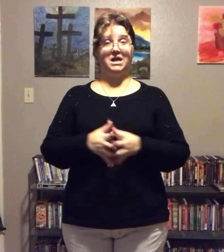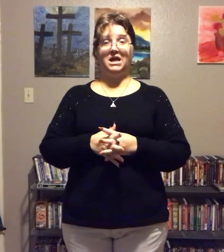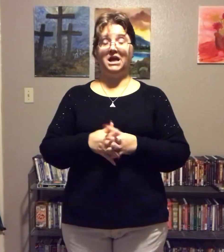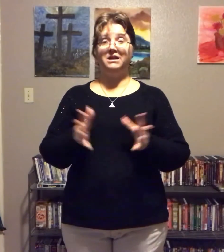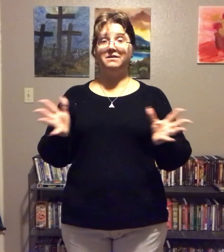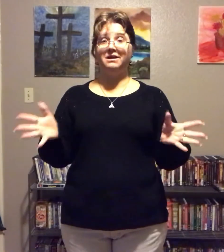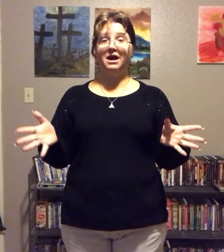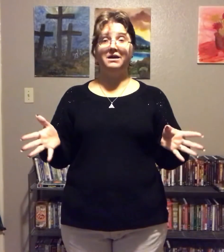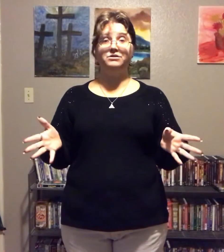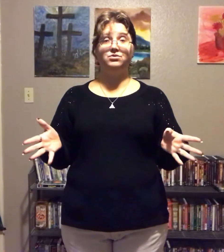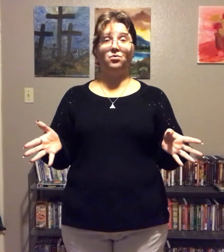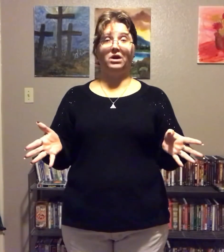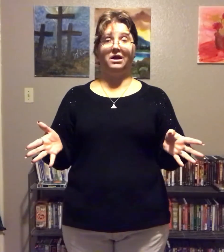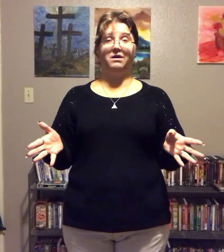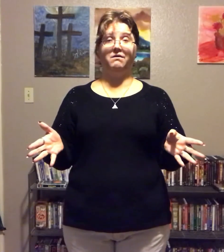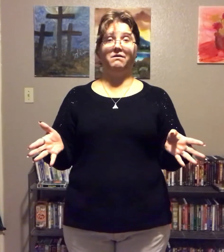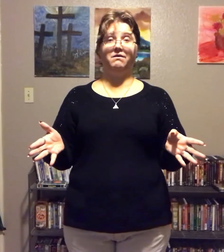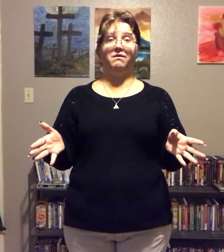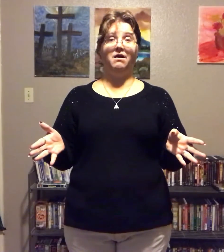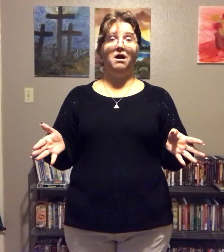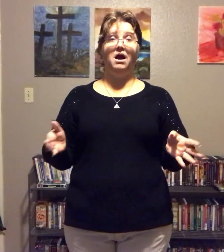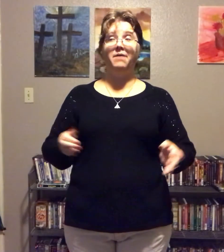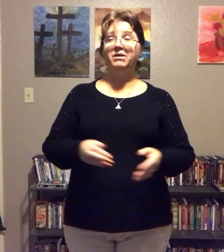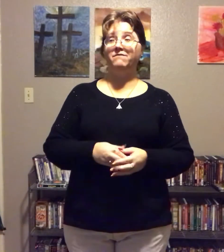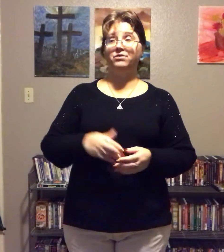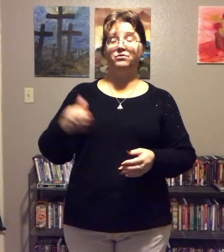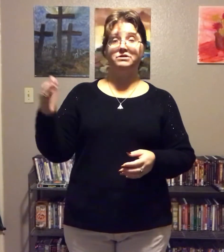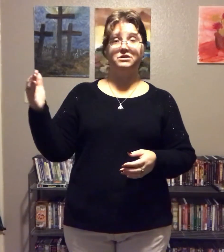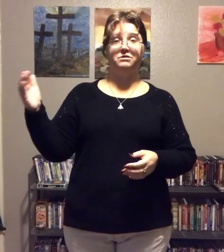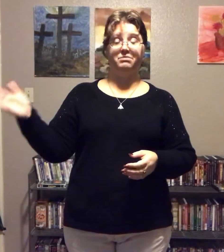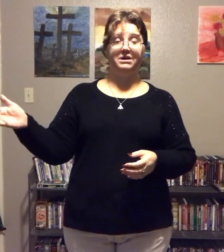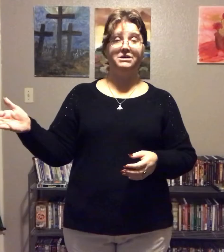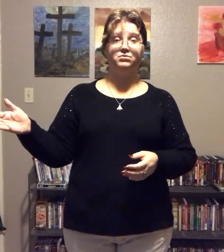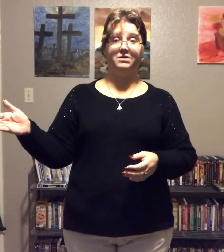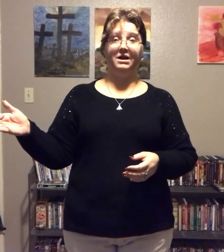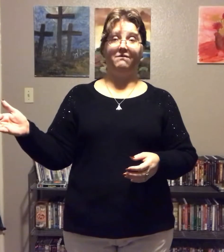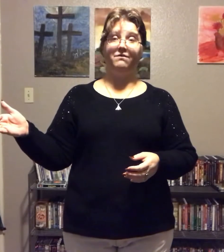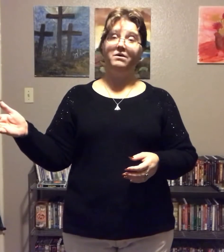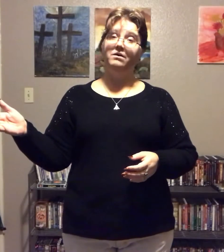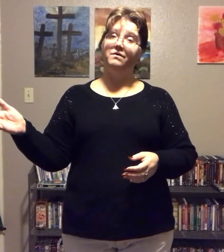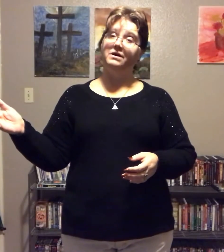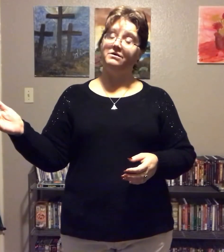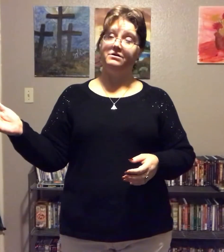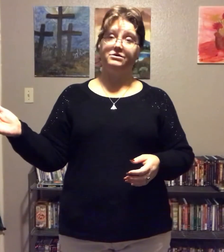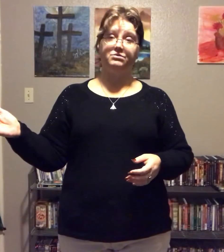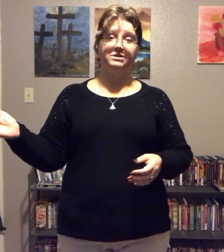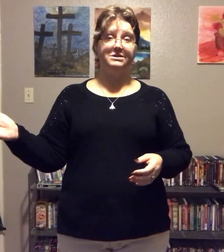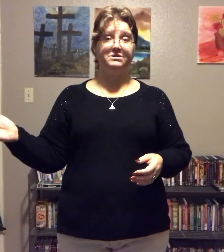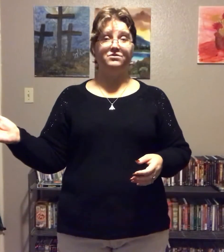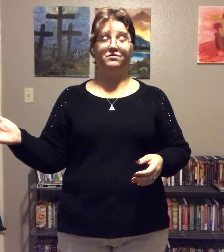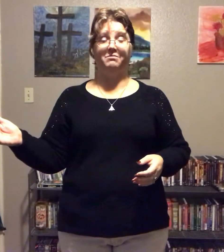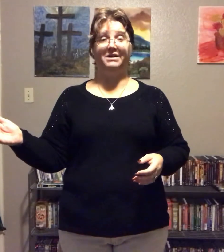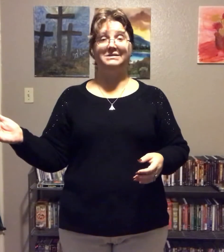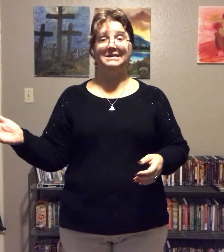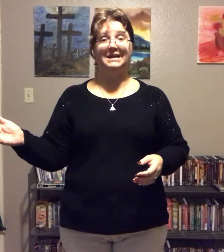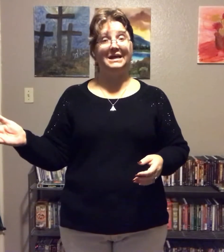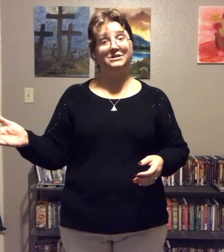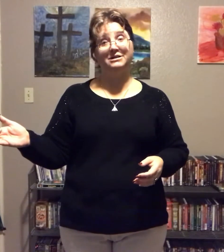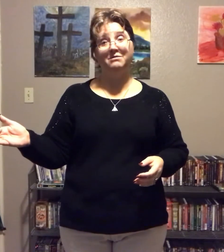Anything I enjoy. I'm even going to the peach rave that a dear sweet sister of mine said I shouldn't